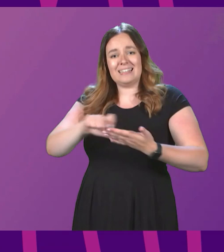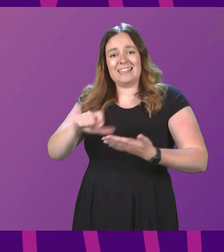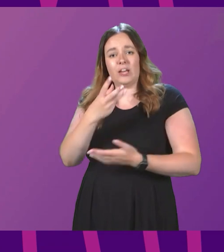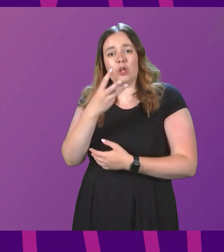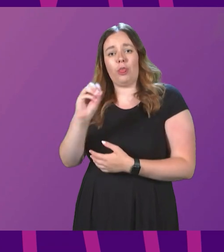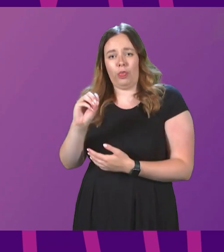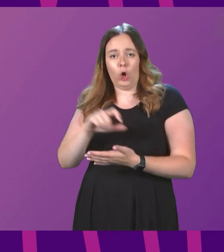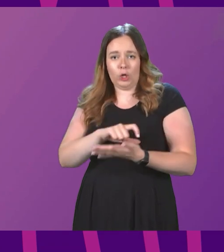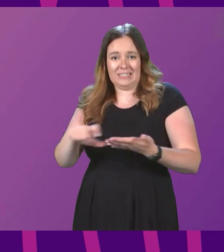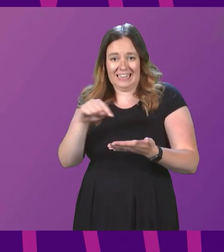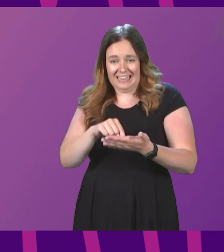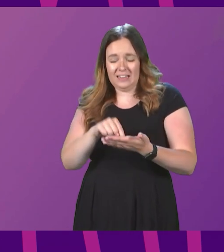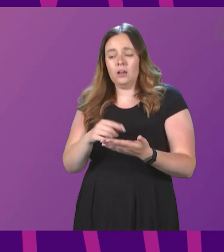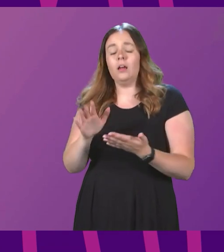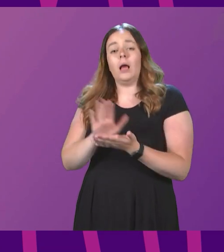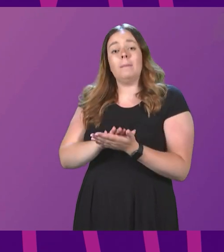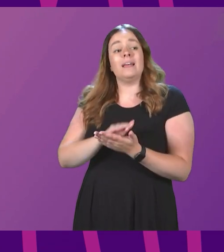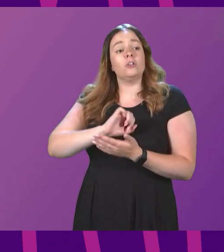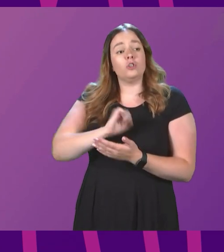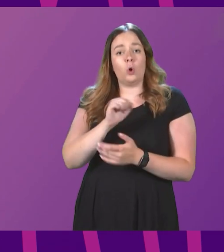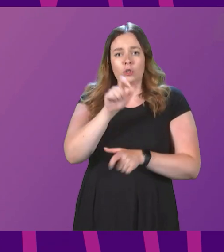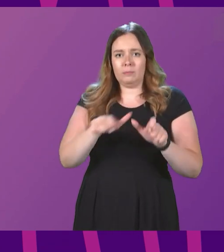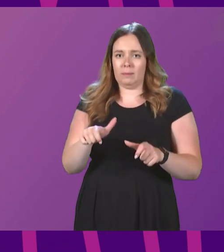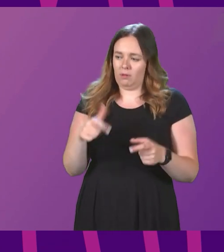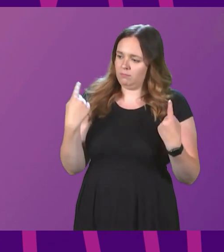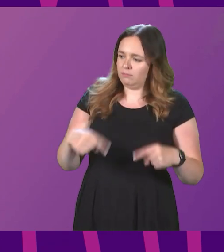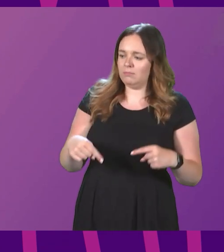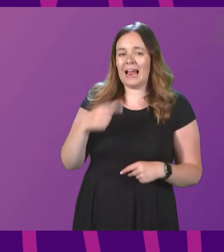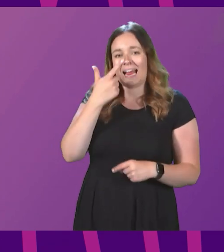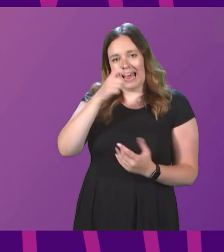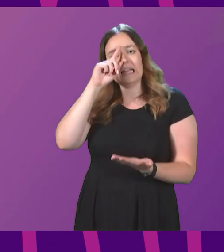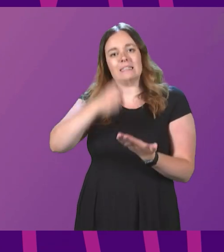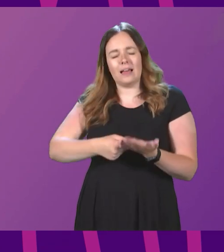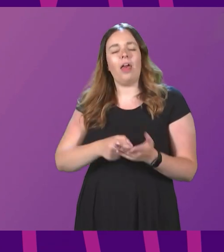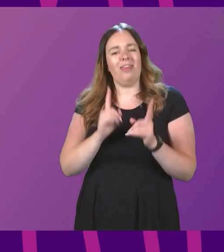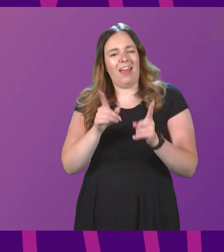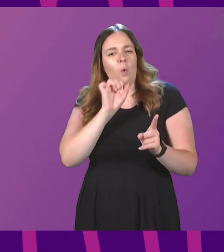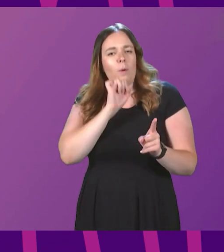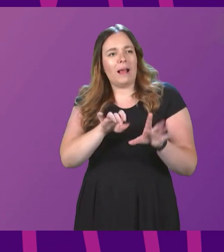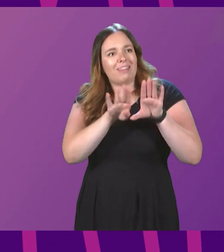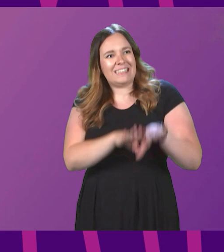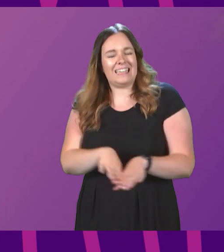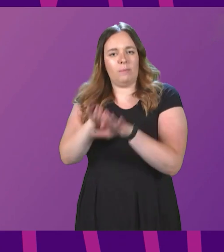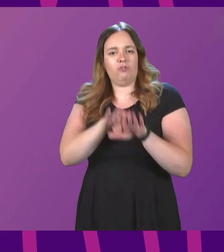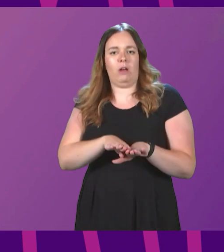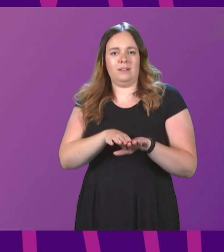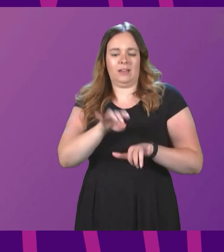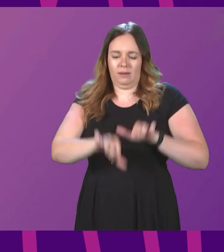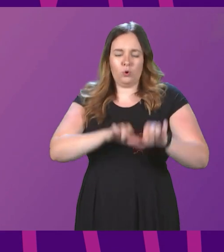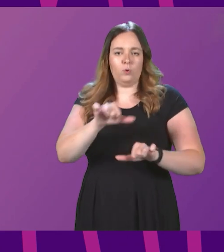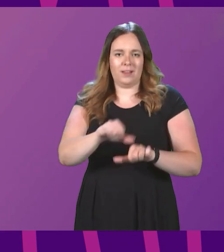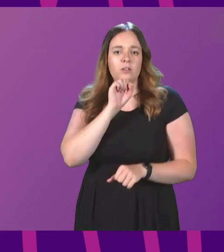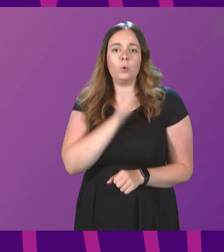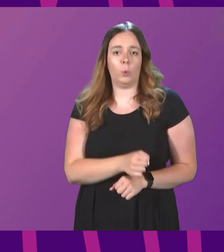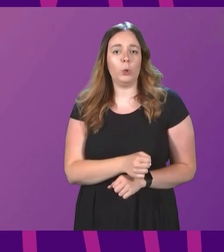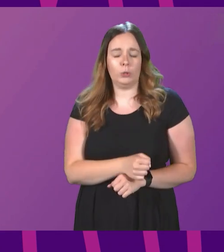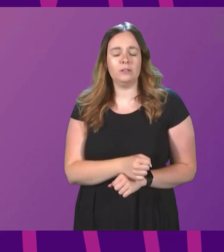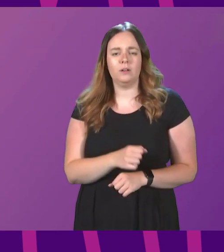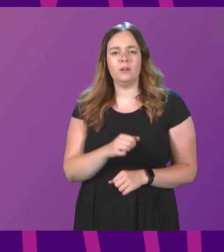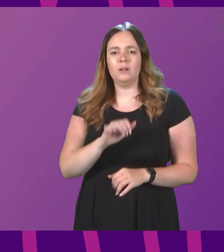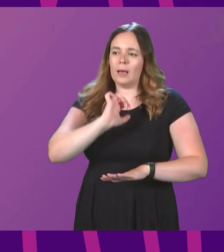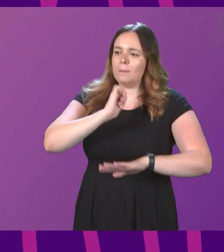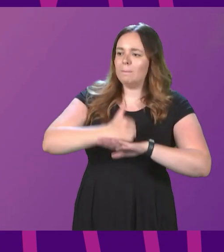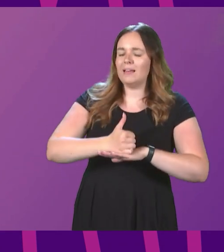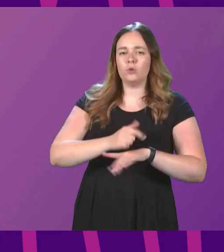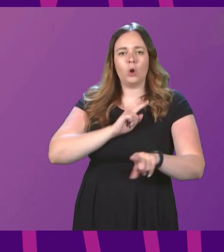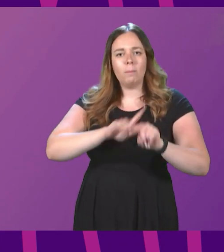order that allows the Scottish people to decide. That would be the democratic way to proceed. It would be based on